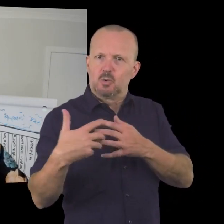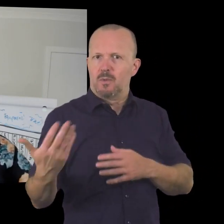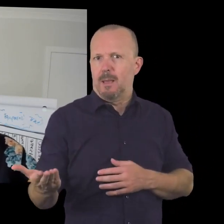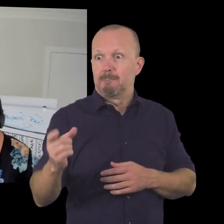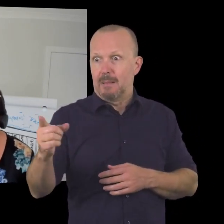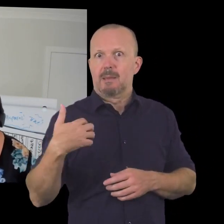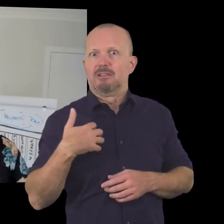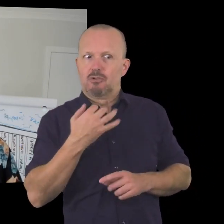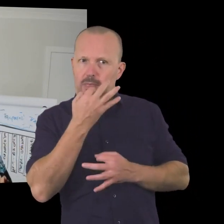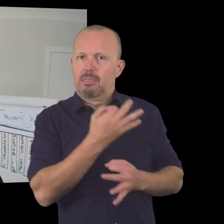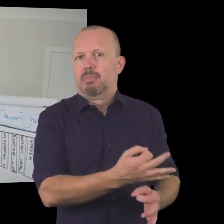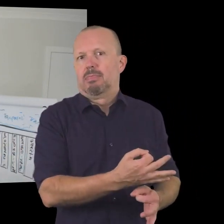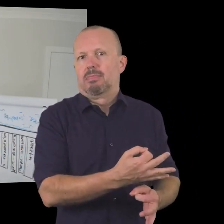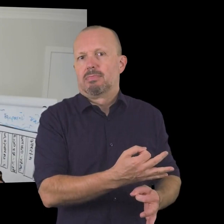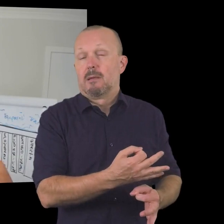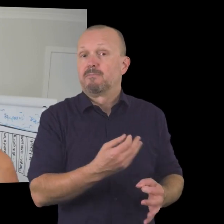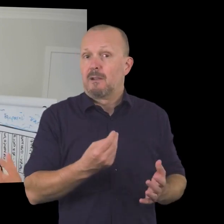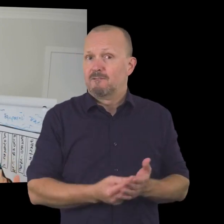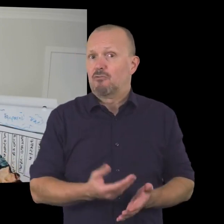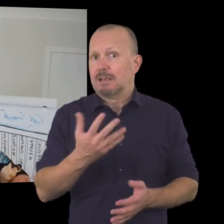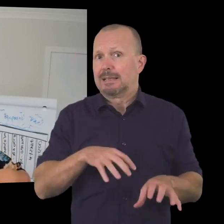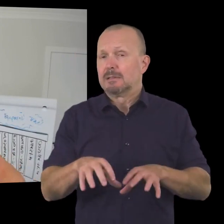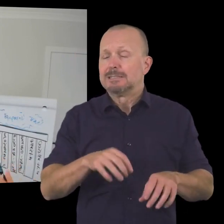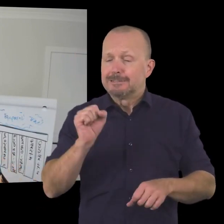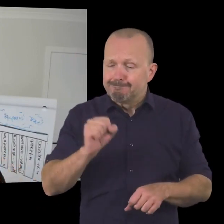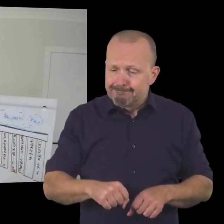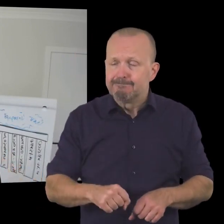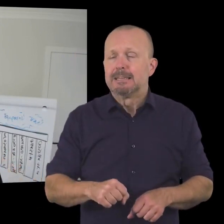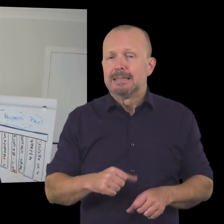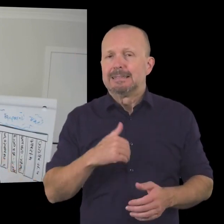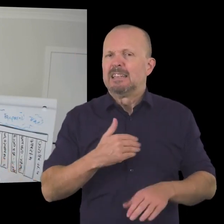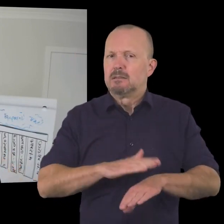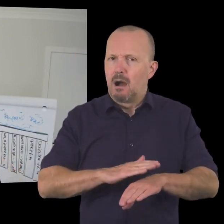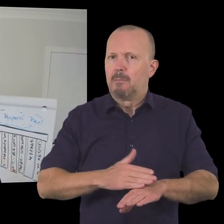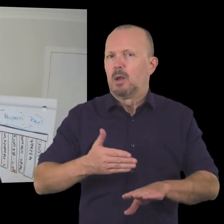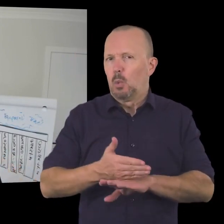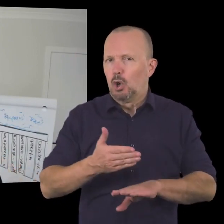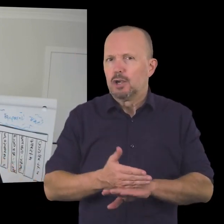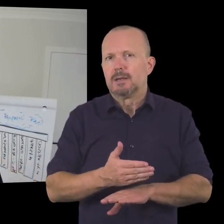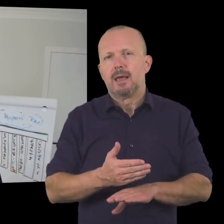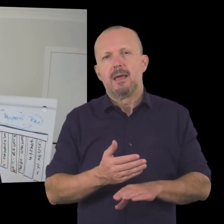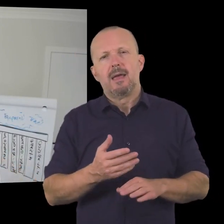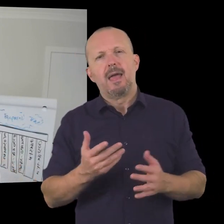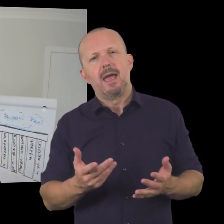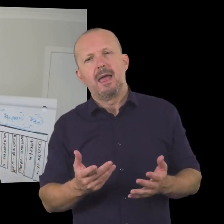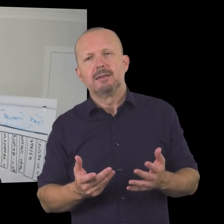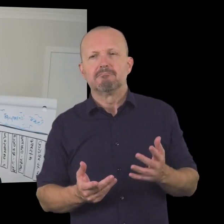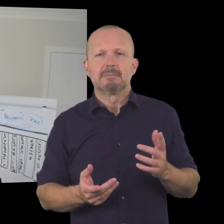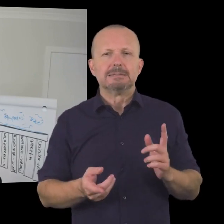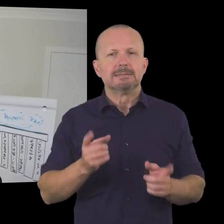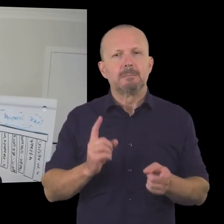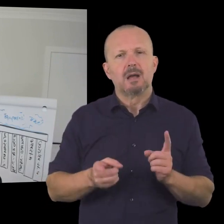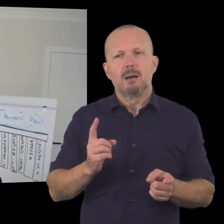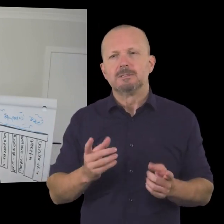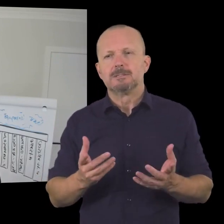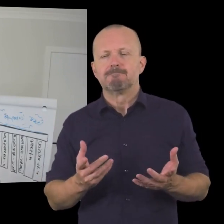uh fundraising activities also take a bit of work to make them happen and often uh there is um